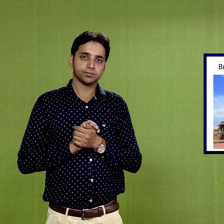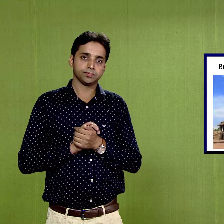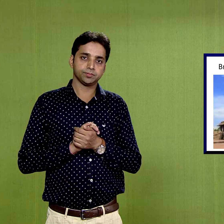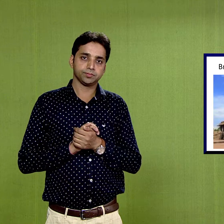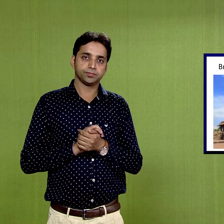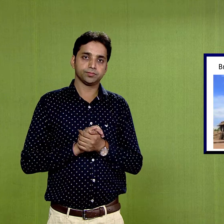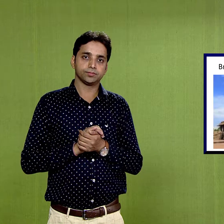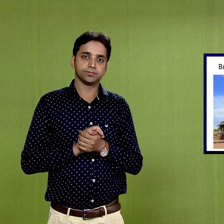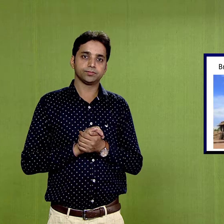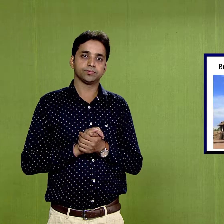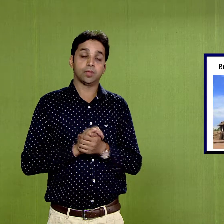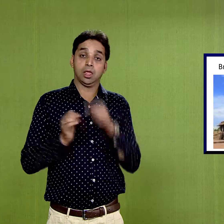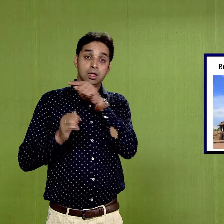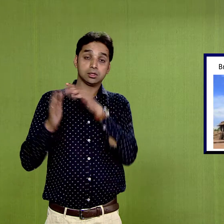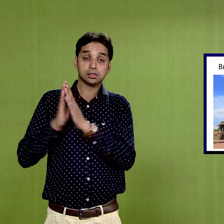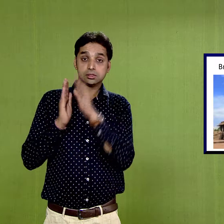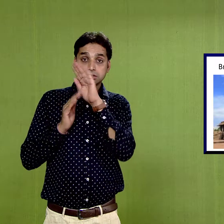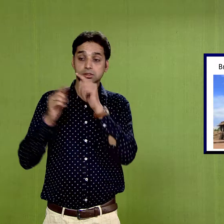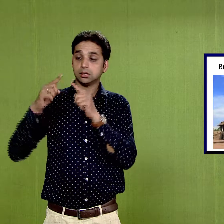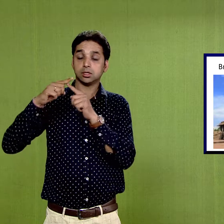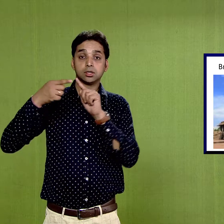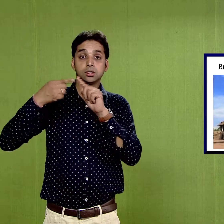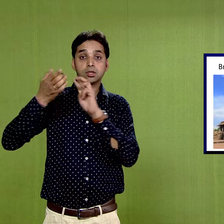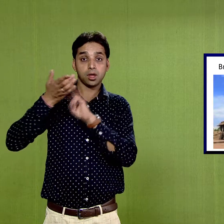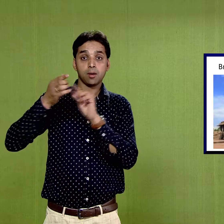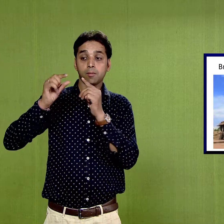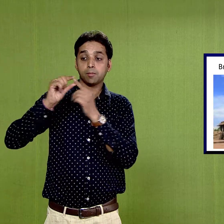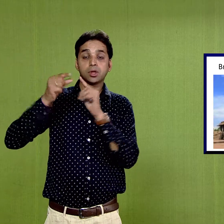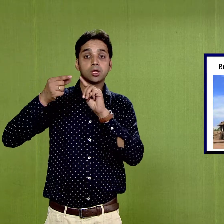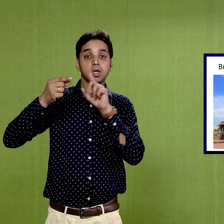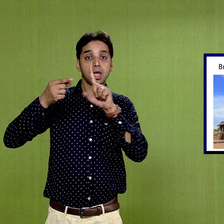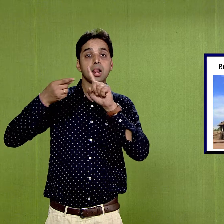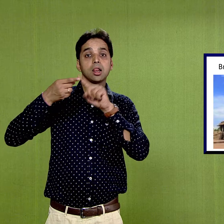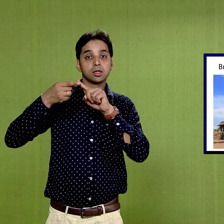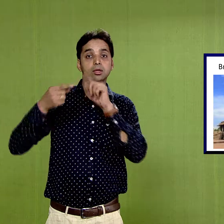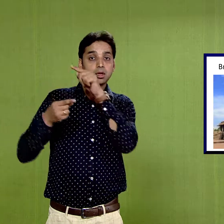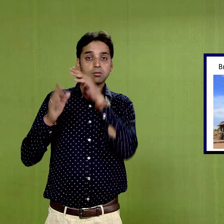This temple at Tanjavur